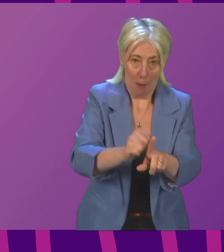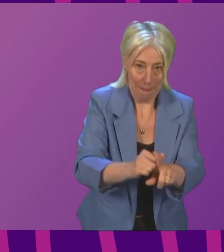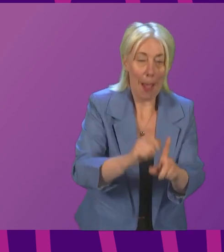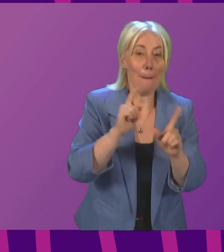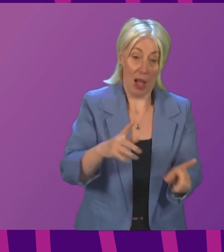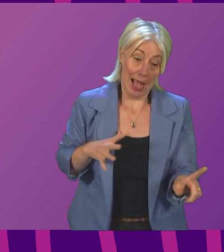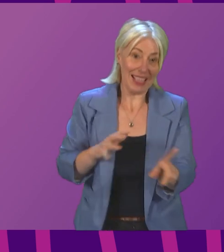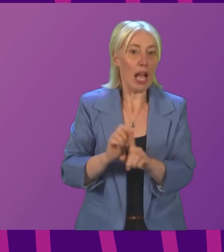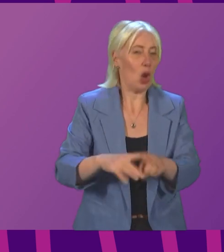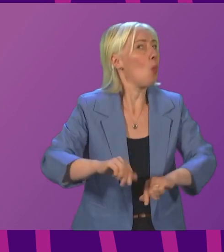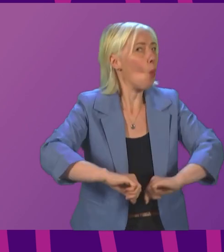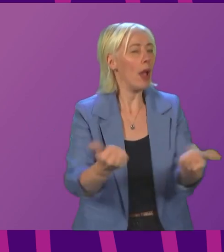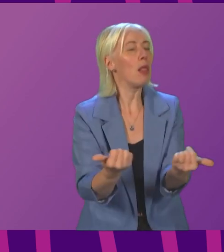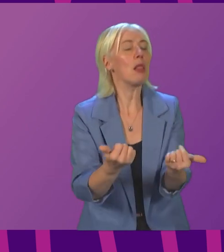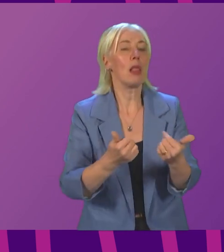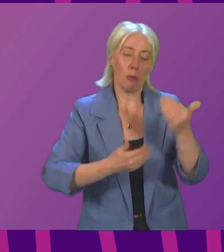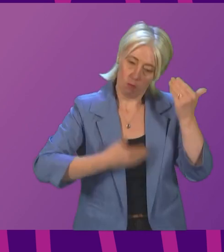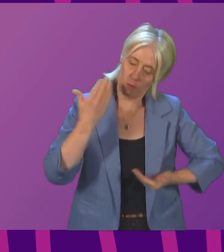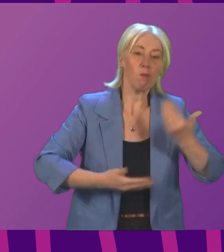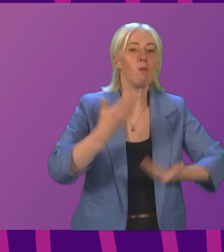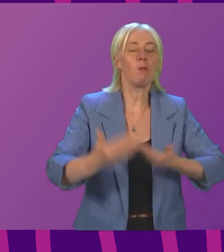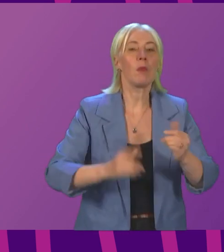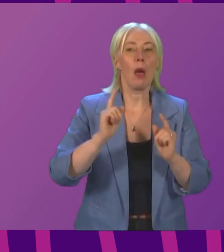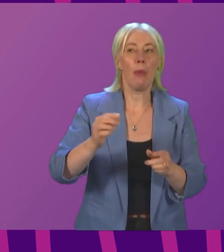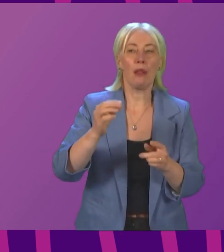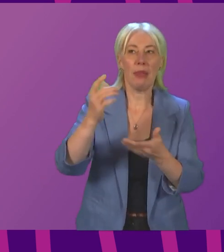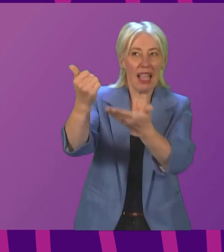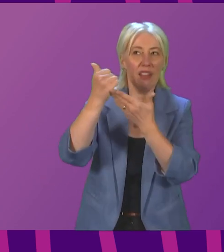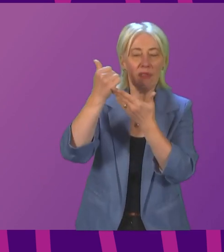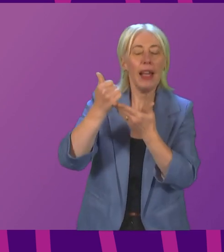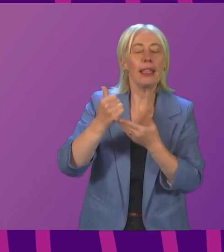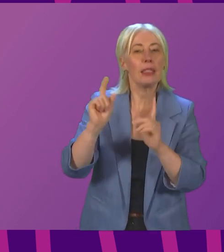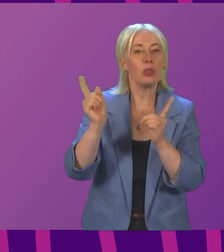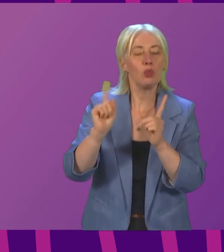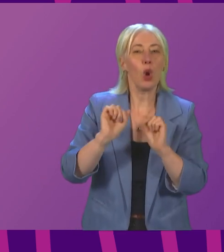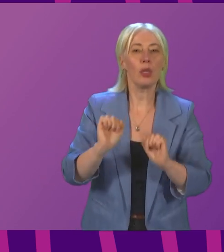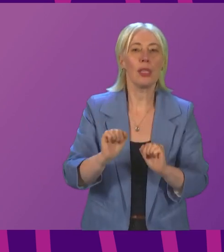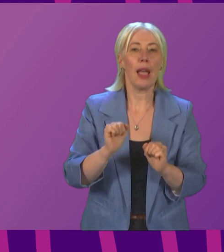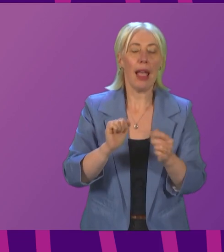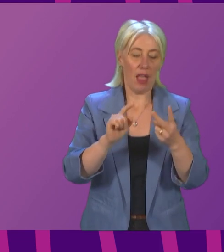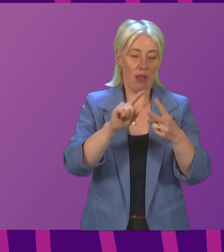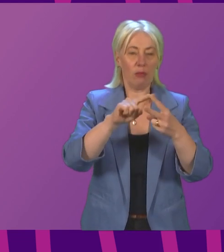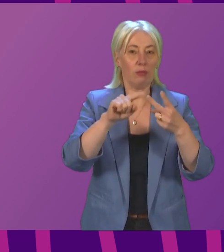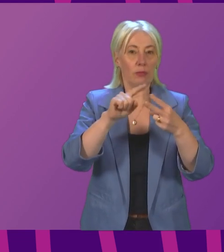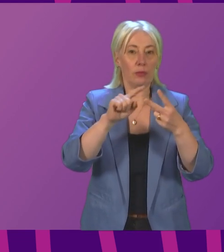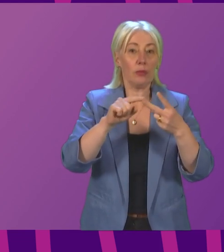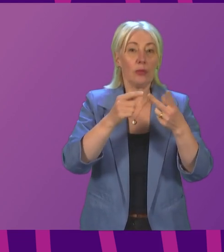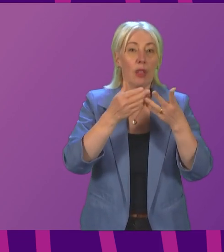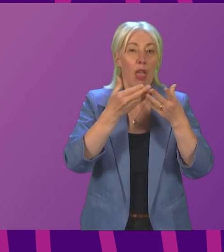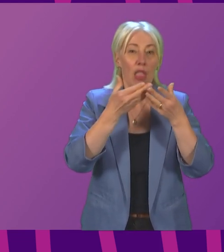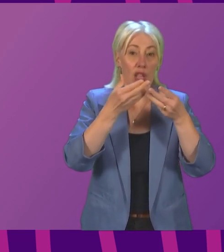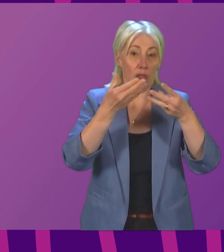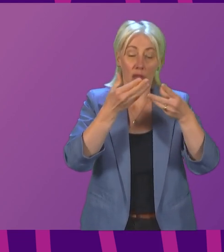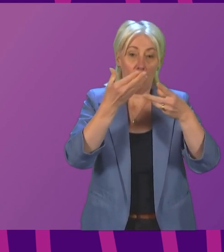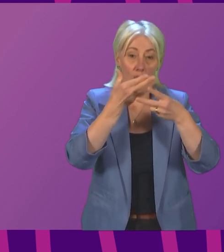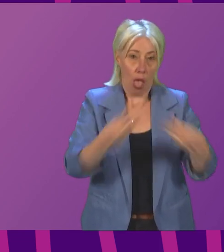is going well, and we continue to do that at pace. The advice from clinicians is that the immunity from the primary course doesn't suddenly